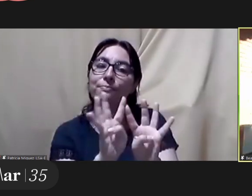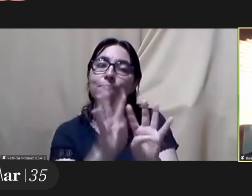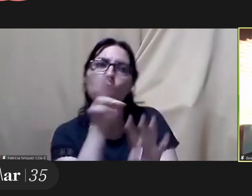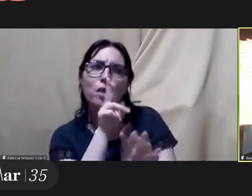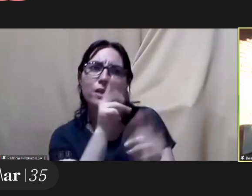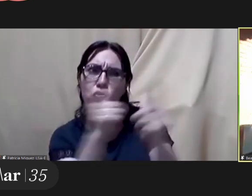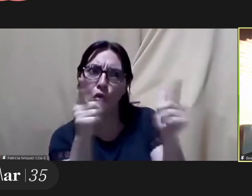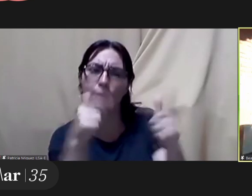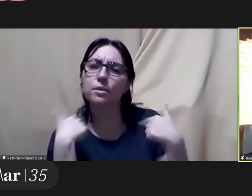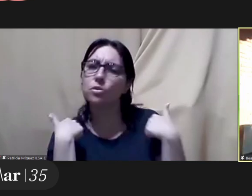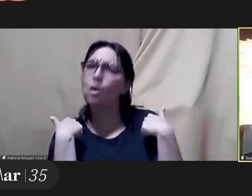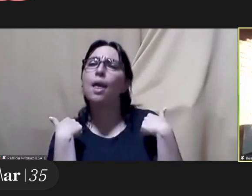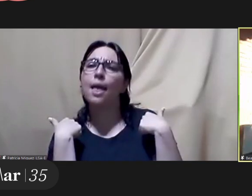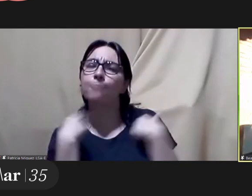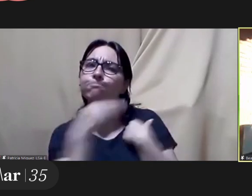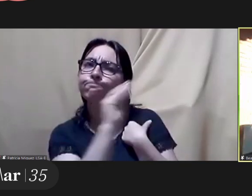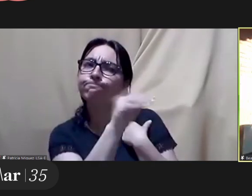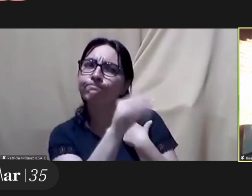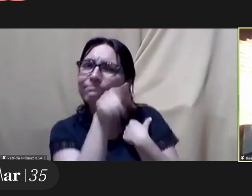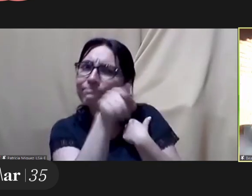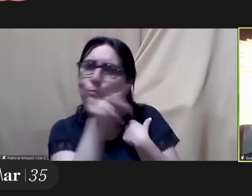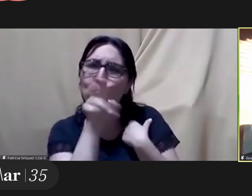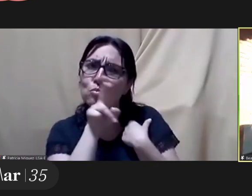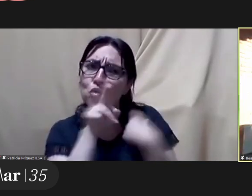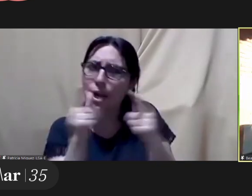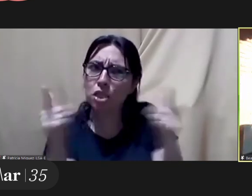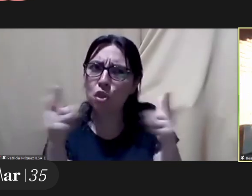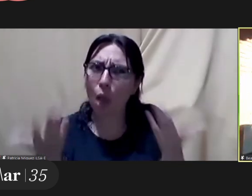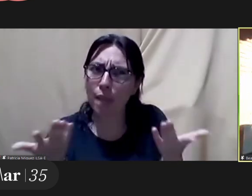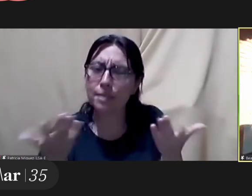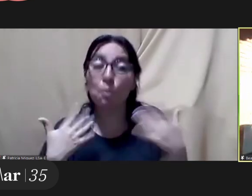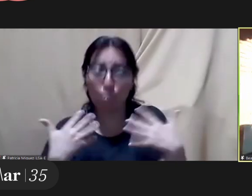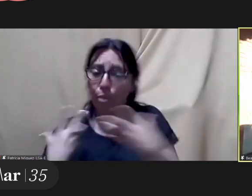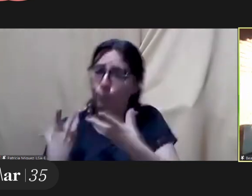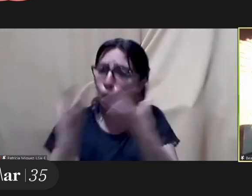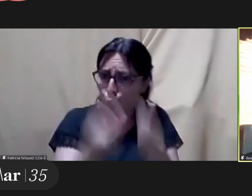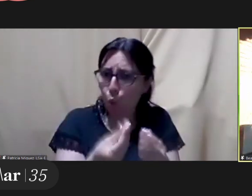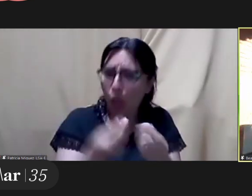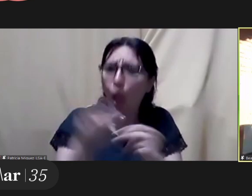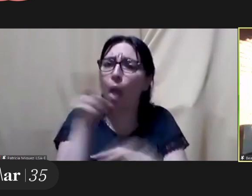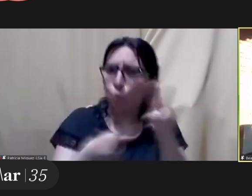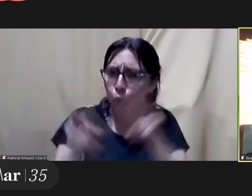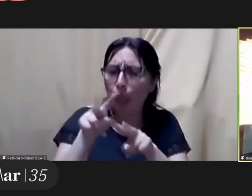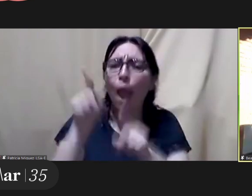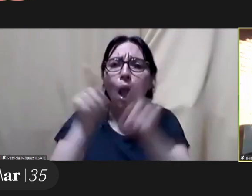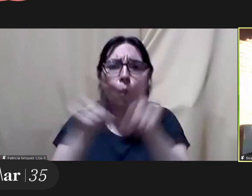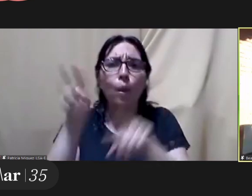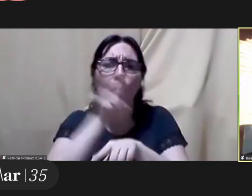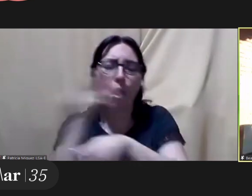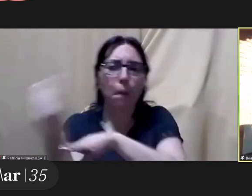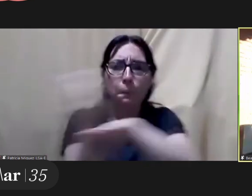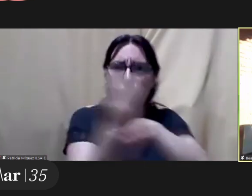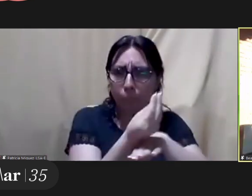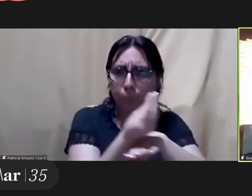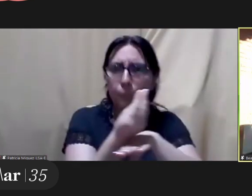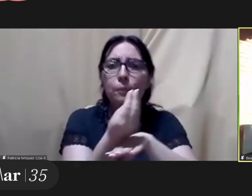and there's no women in that round table say it you know say it out loud because we can just offer